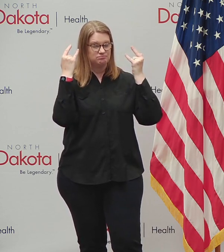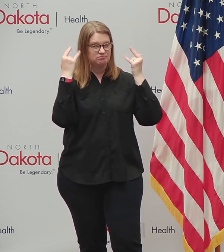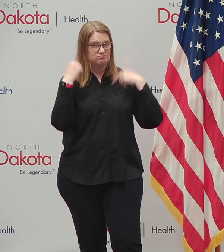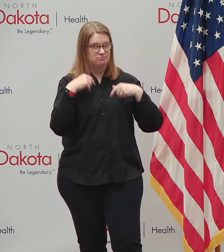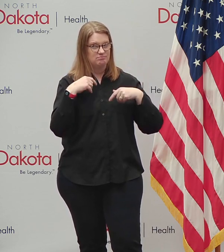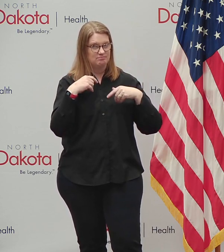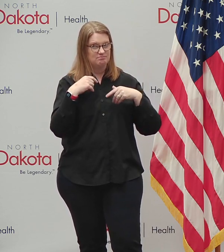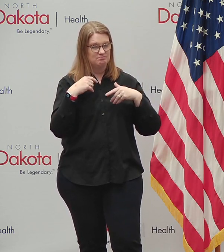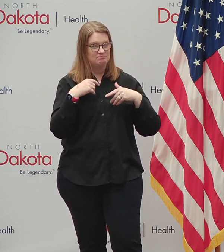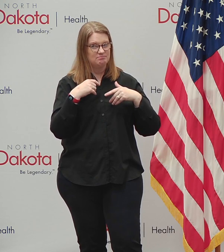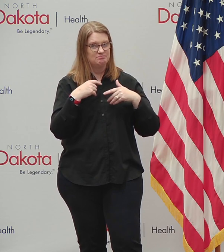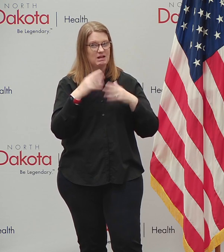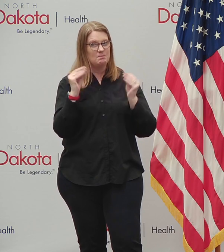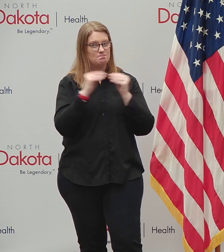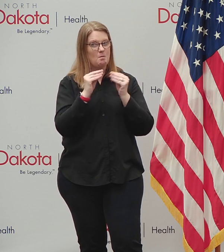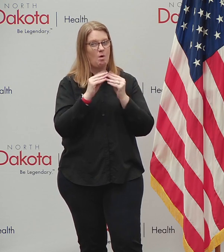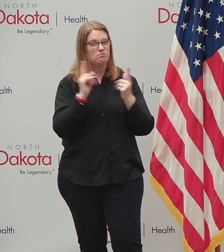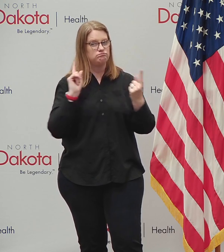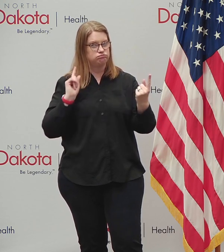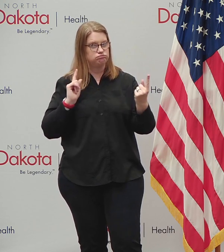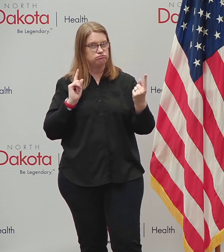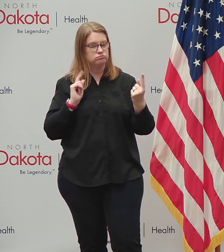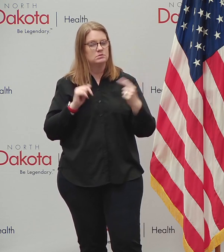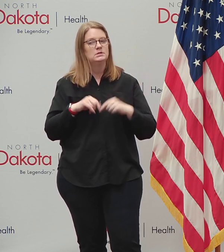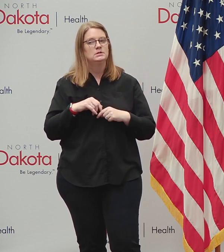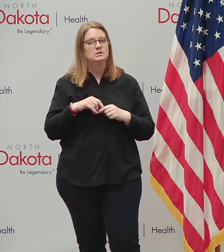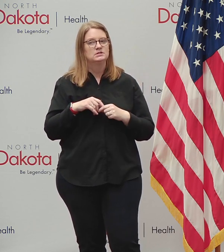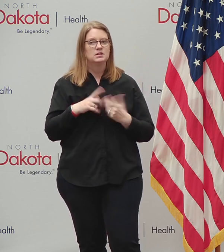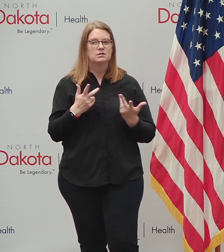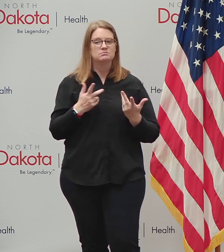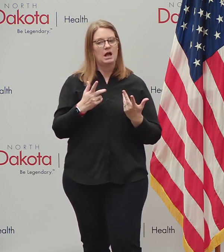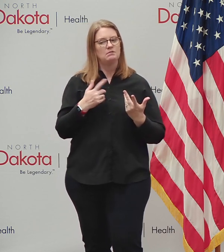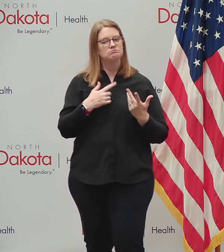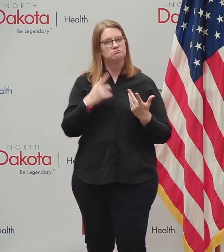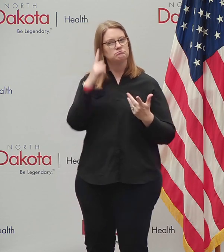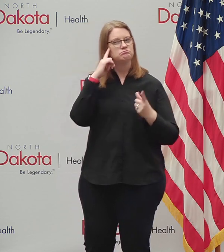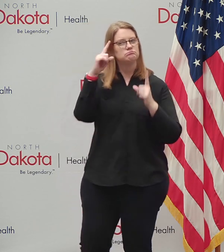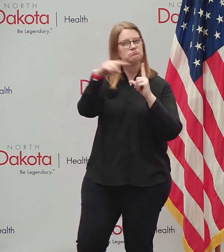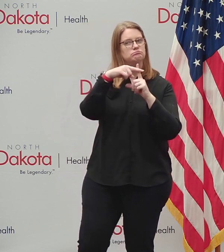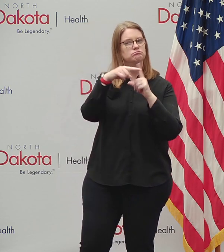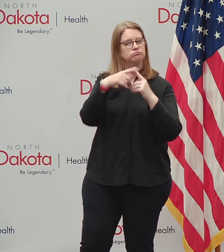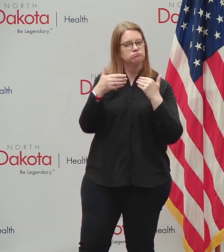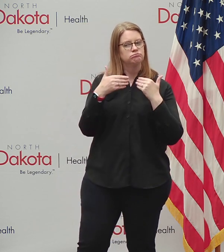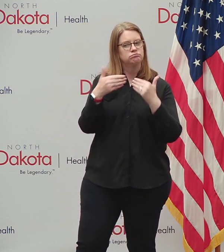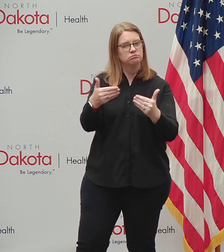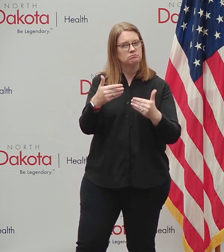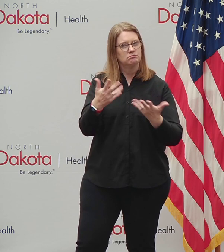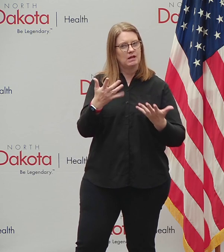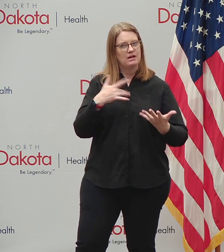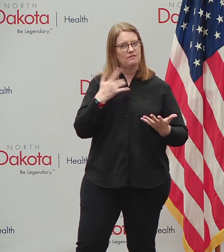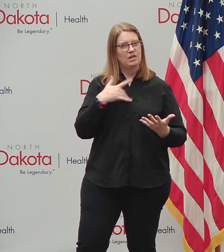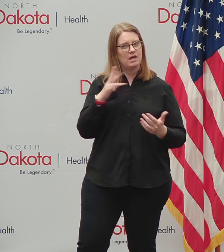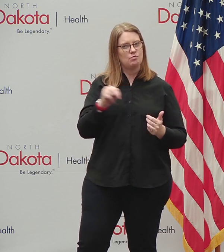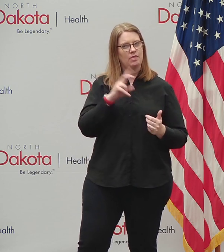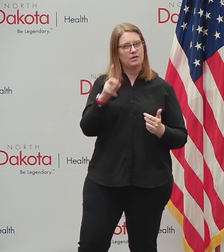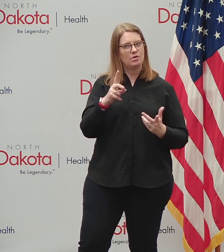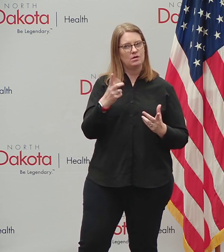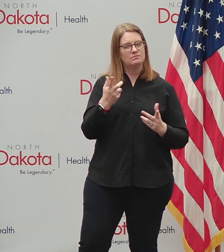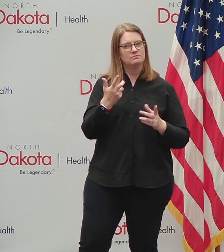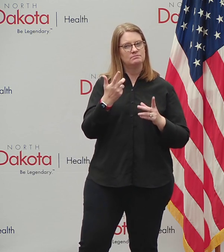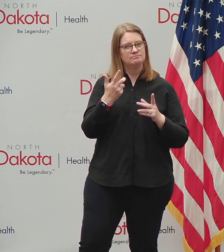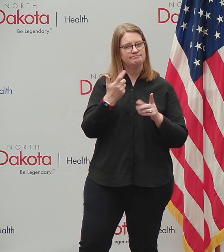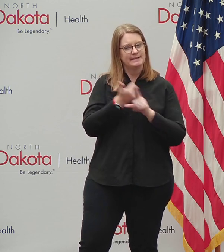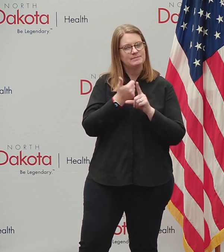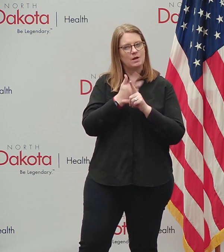so I'm very encouraged by what I'm hearing from the mayors and move forward with optimism and a belief that North Dakotans are going to get through this and come through